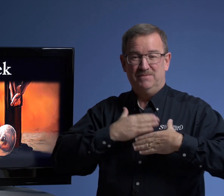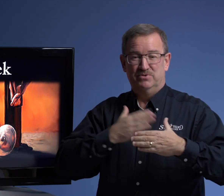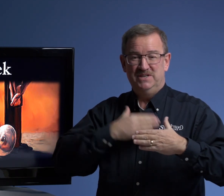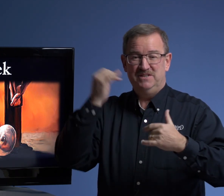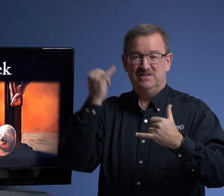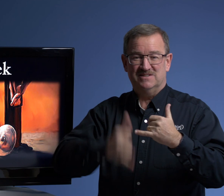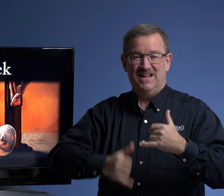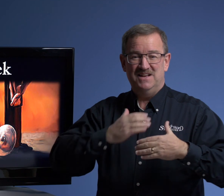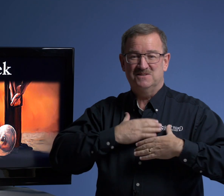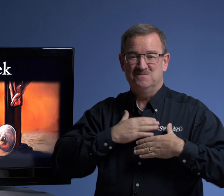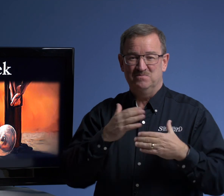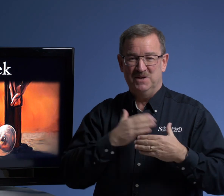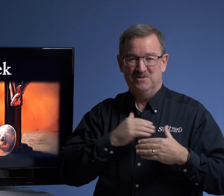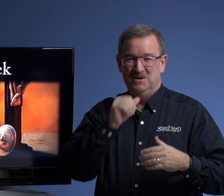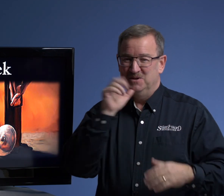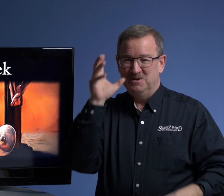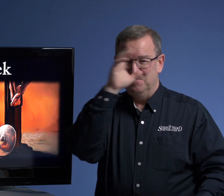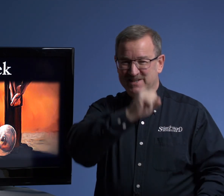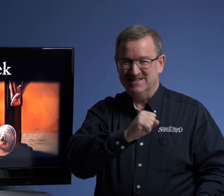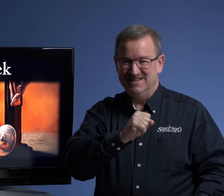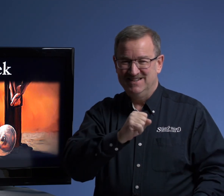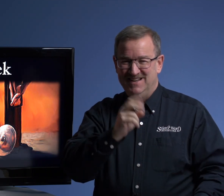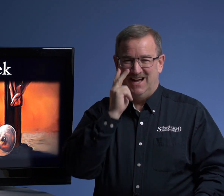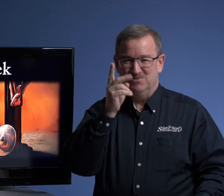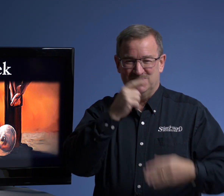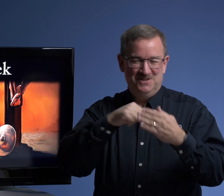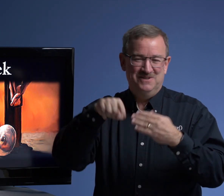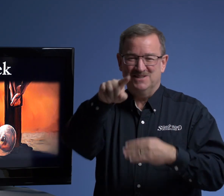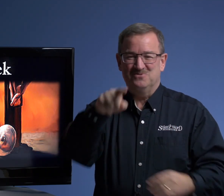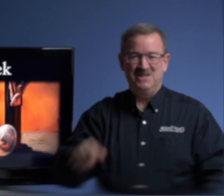breathed his last breath. Don't miss it. I will see you next week.